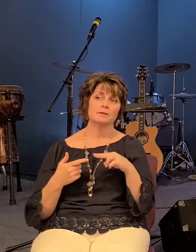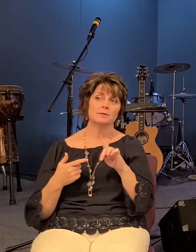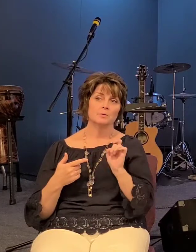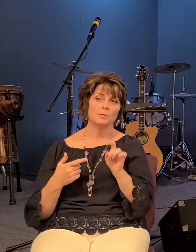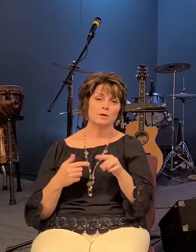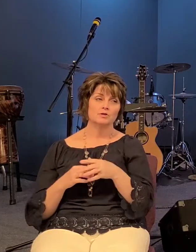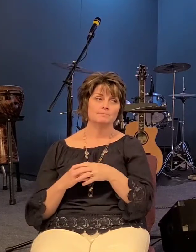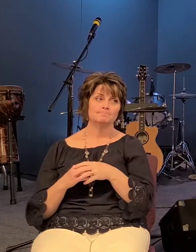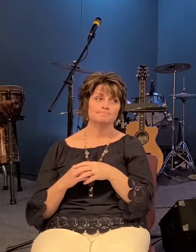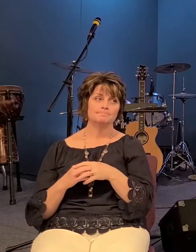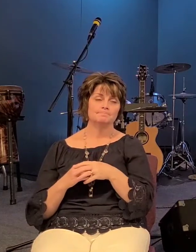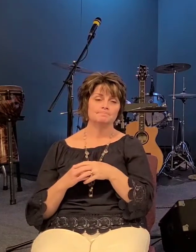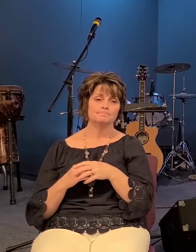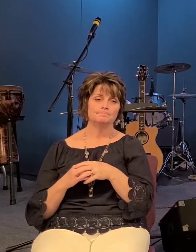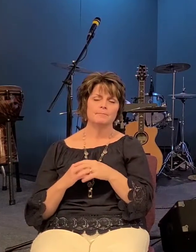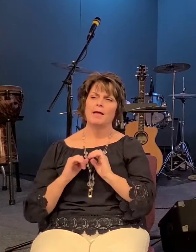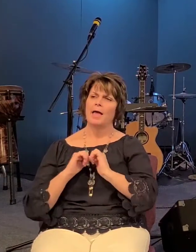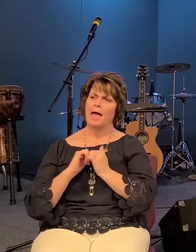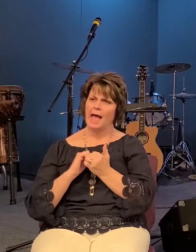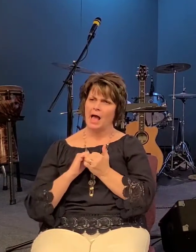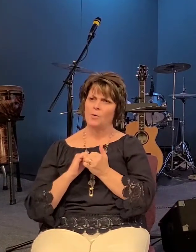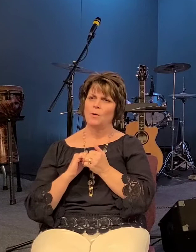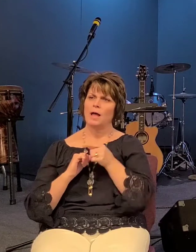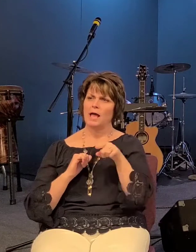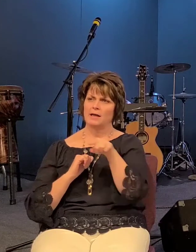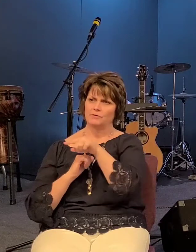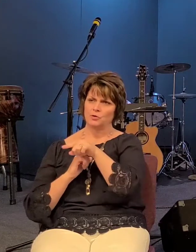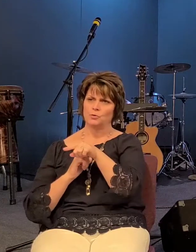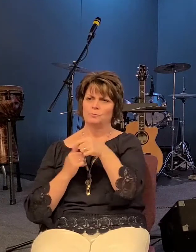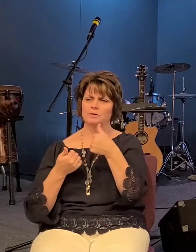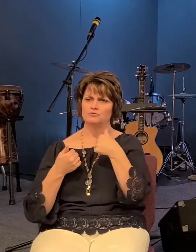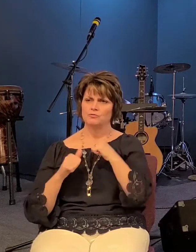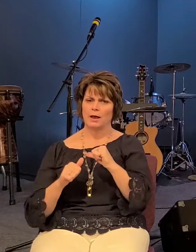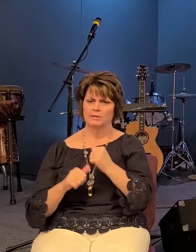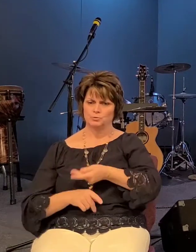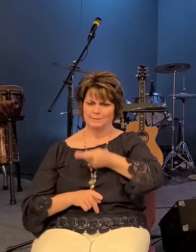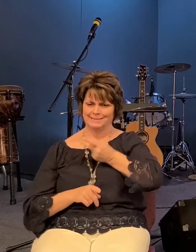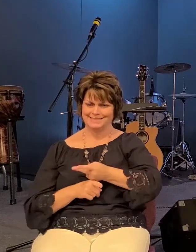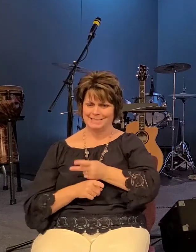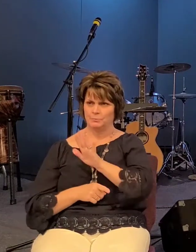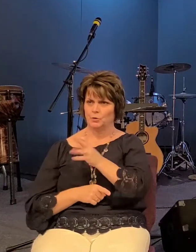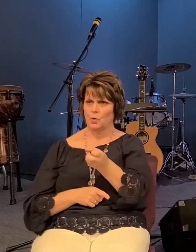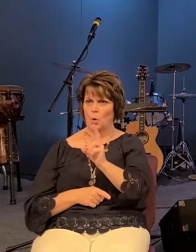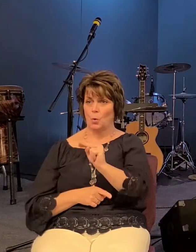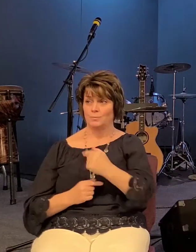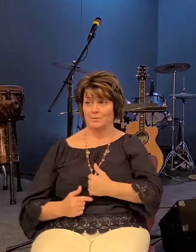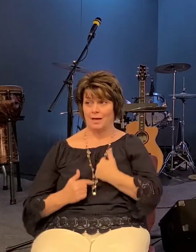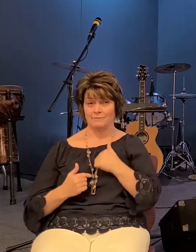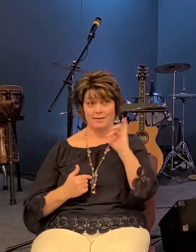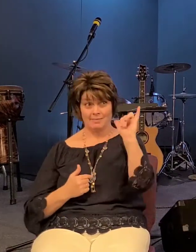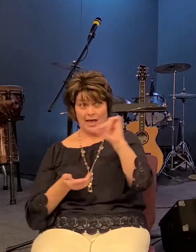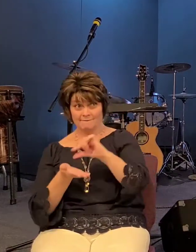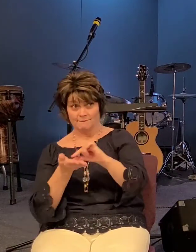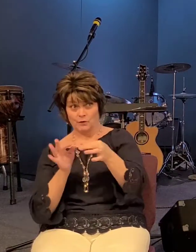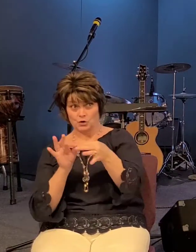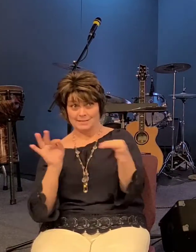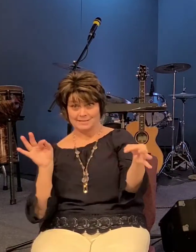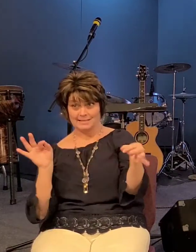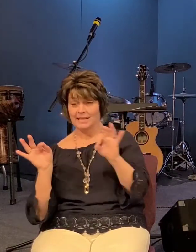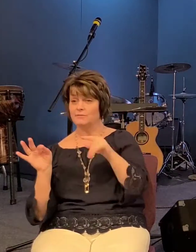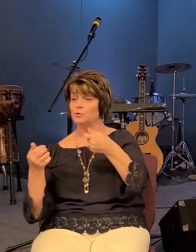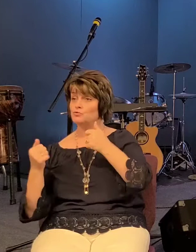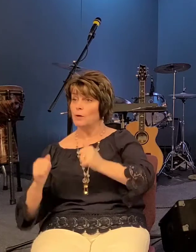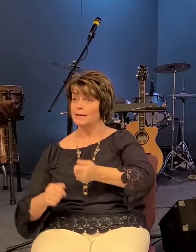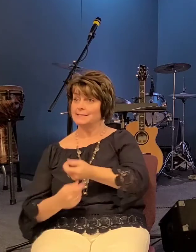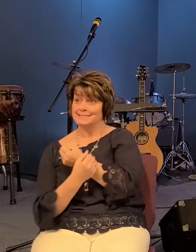how have you sought to hold on to your life you know he said anyone who seeks